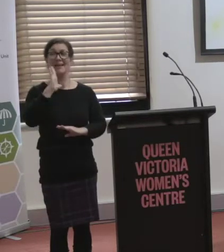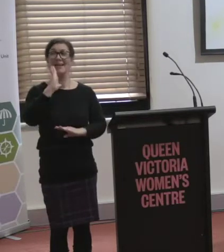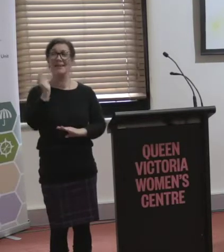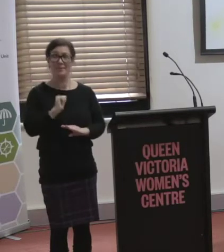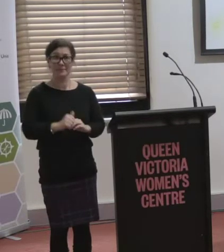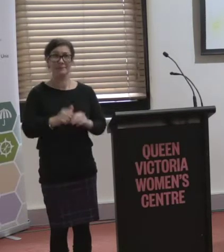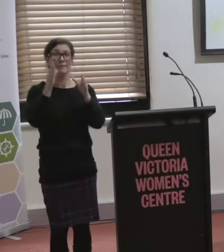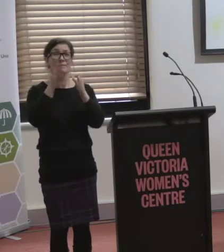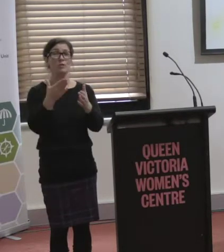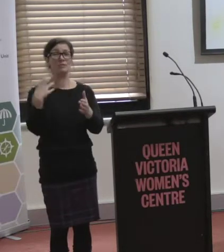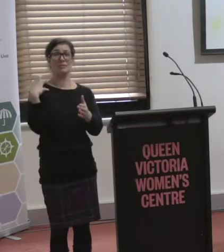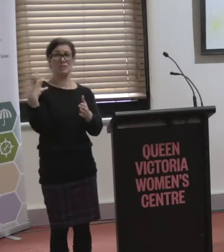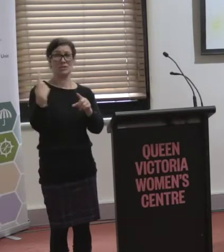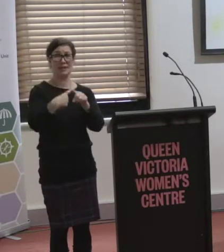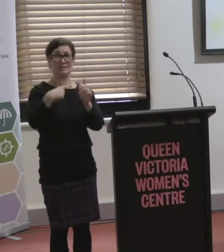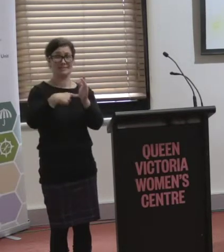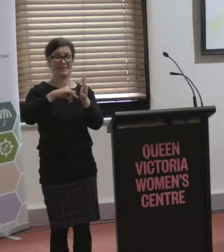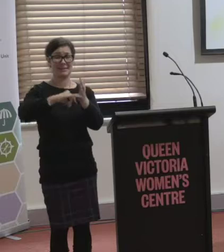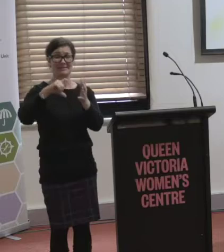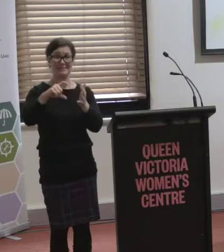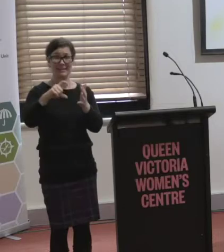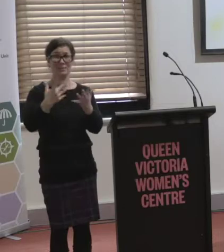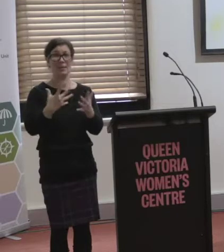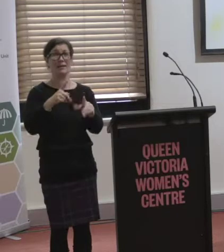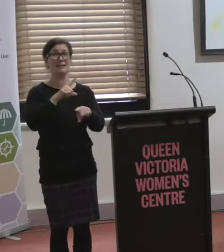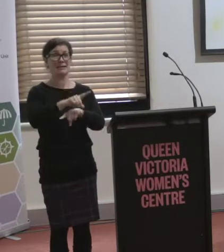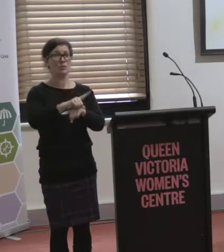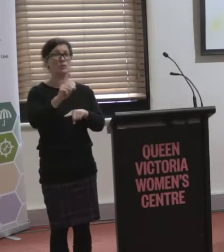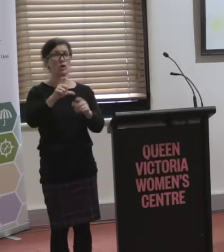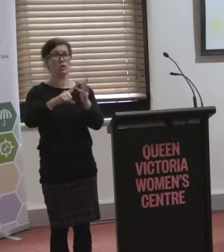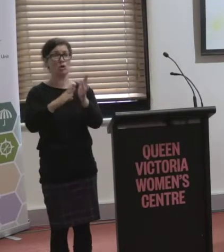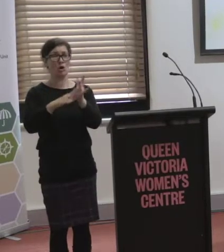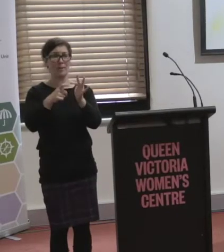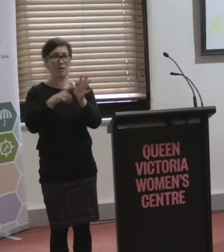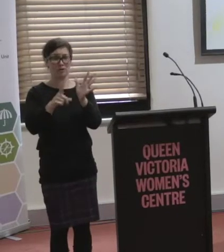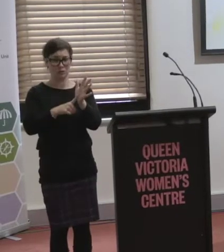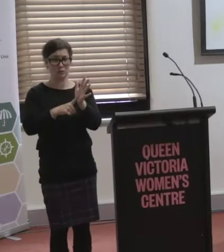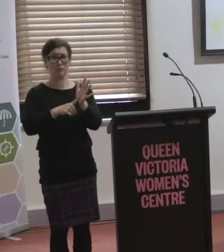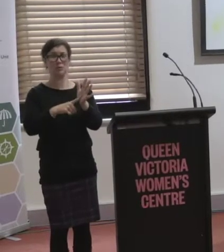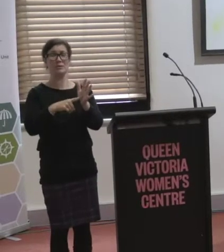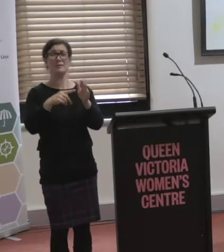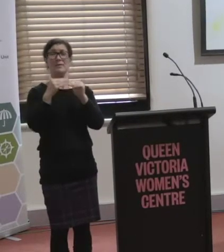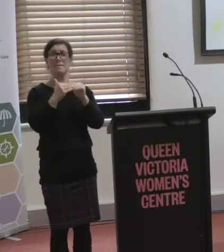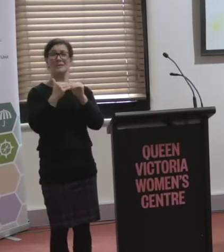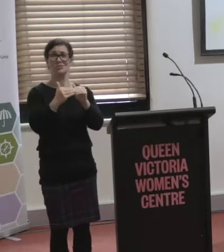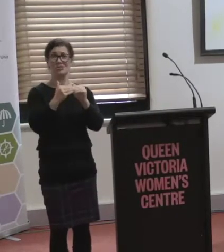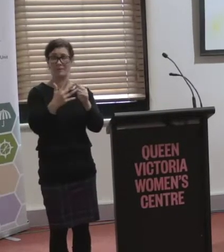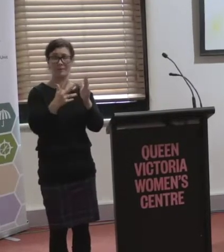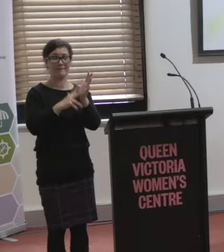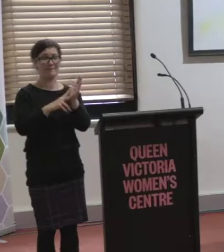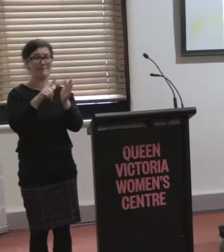commissioners and the TSC, or next week will be commercial passengers vehicles Victoria, just to mix it up,